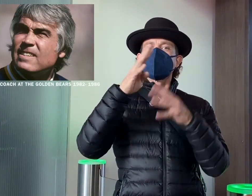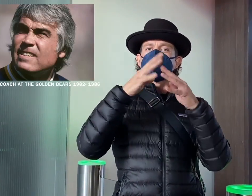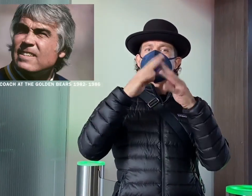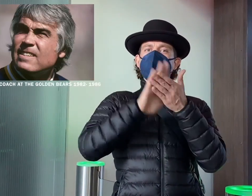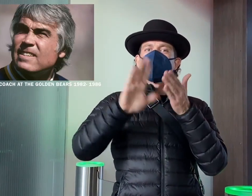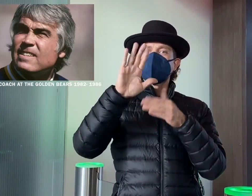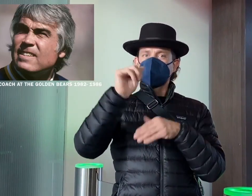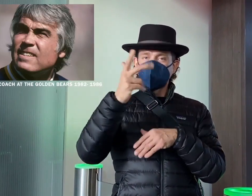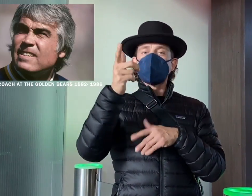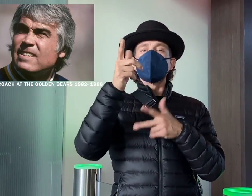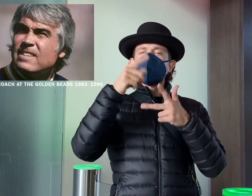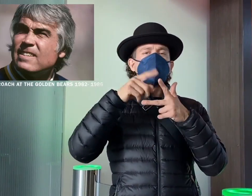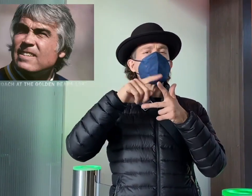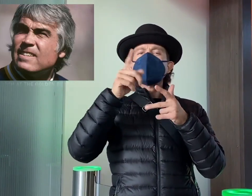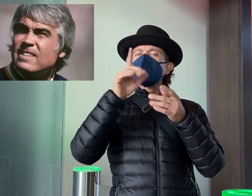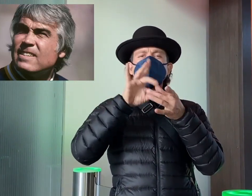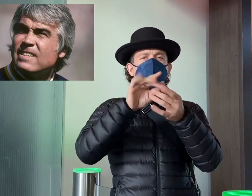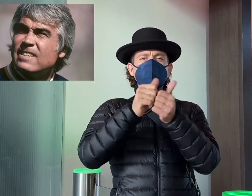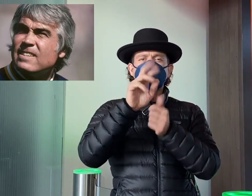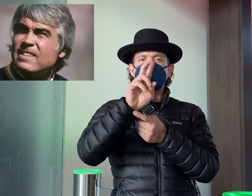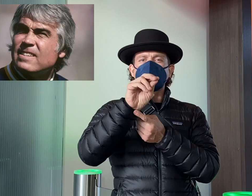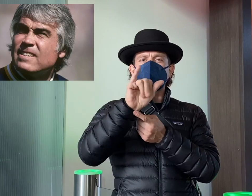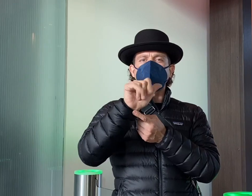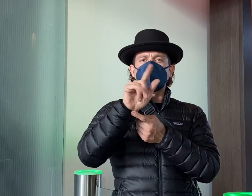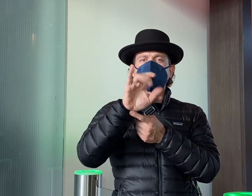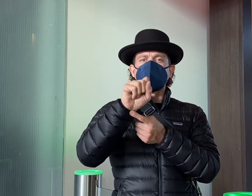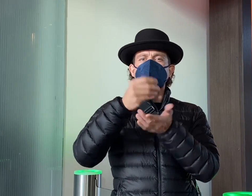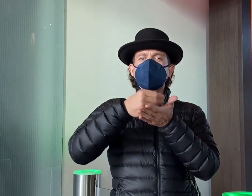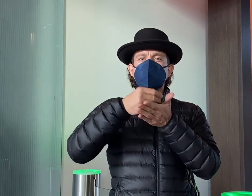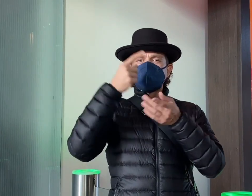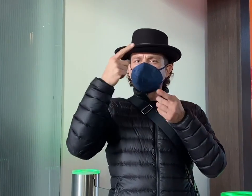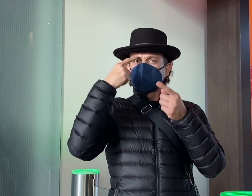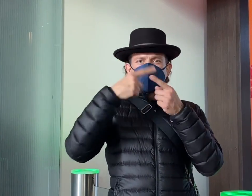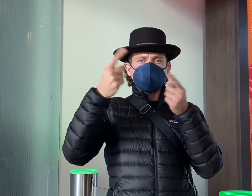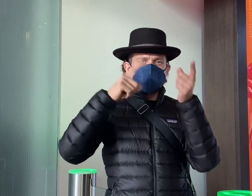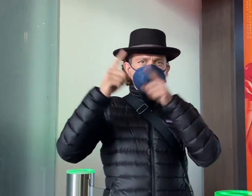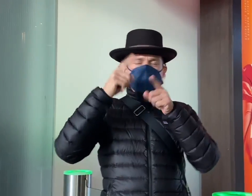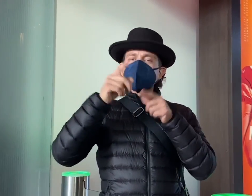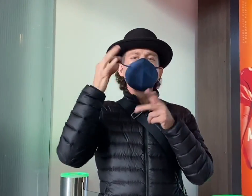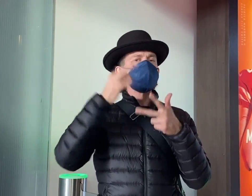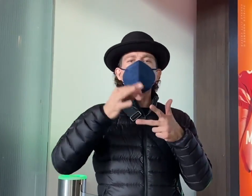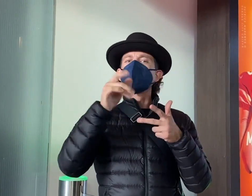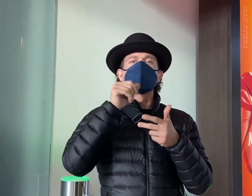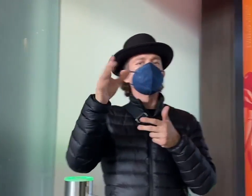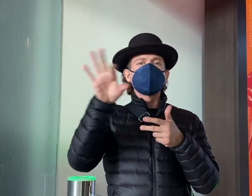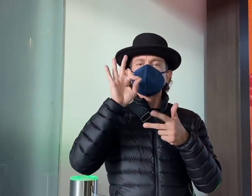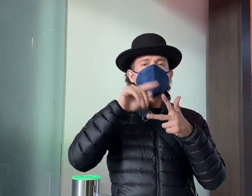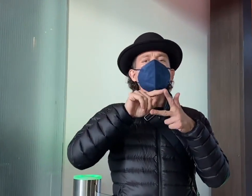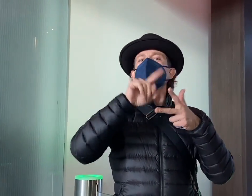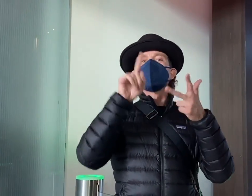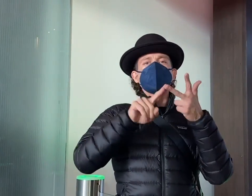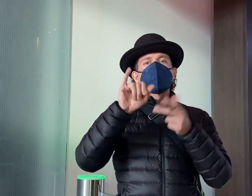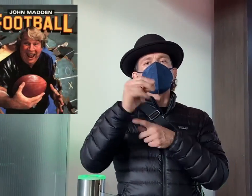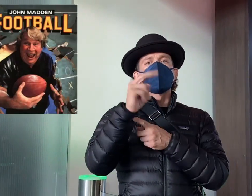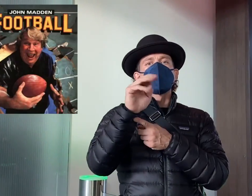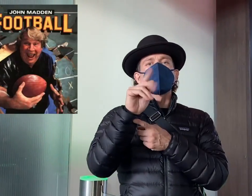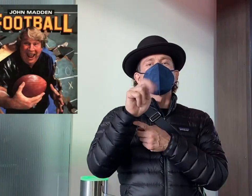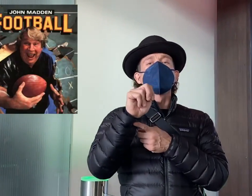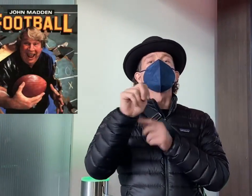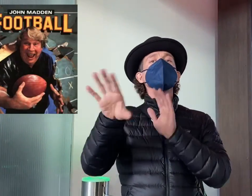But because of disagreements with royalties, Trip decided not to sign Joe Kapp. His third choice was John